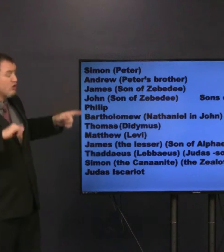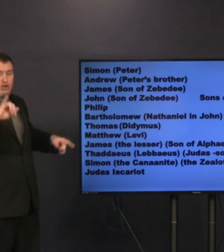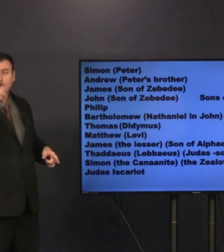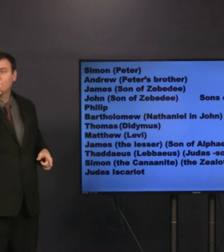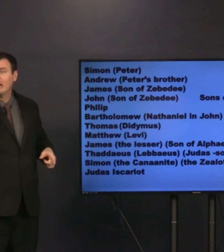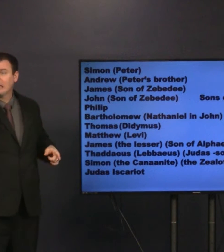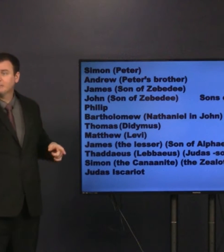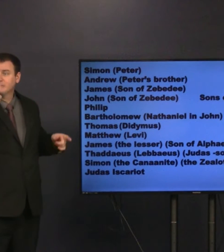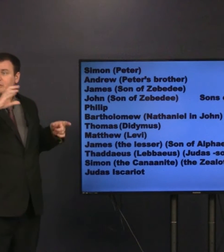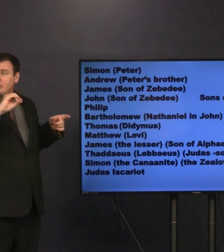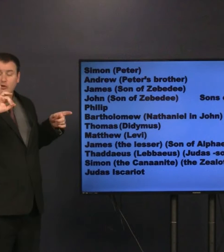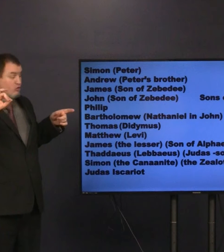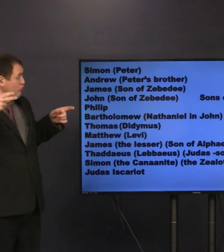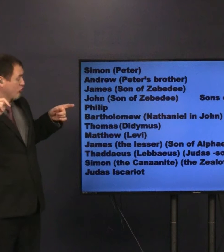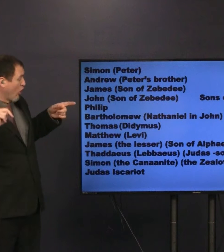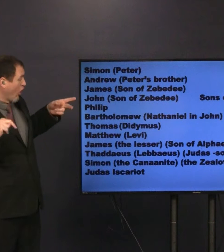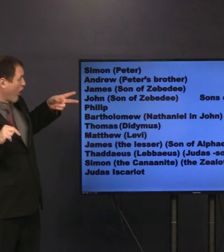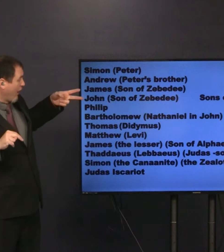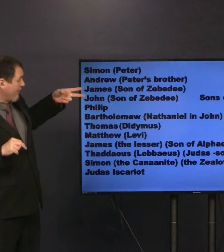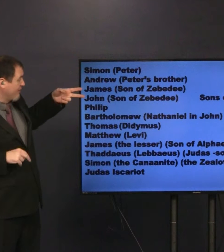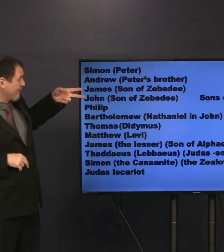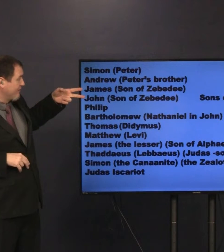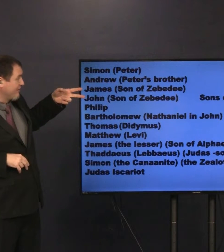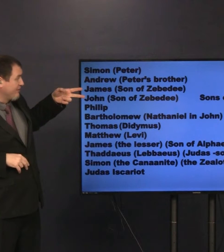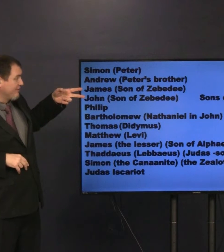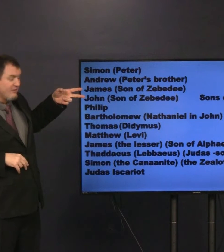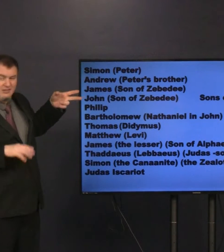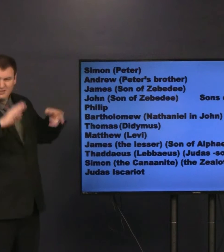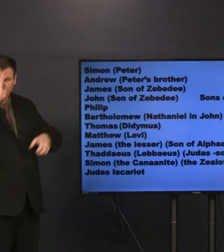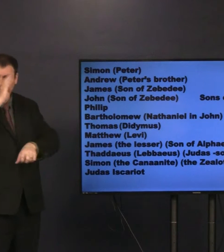James, and John, son of Zebedee.